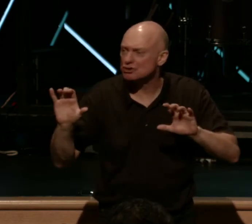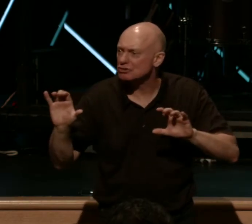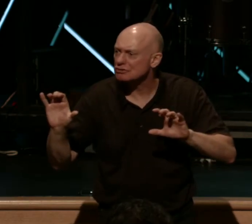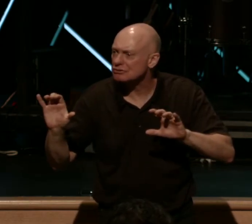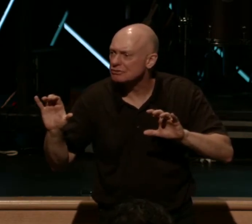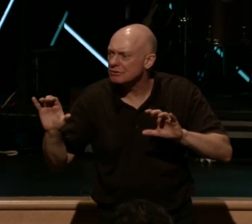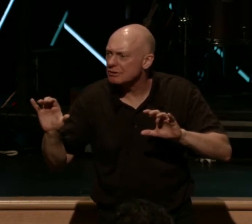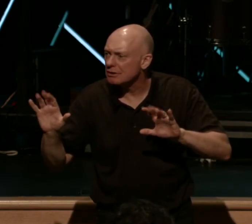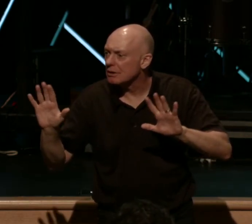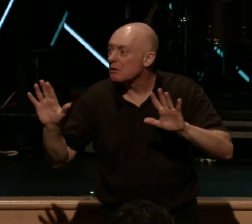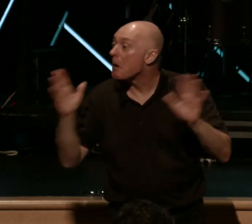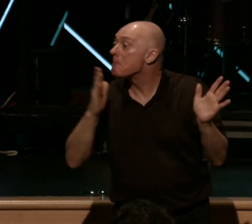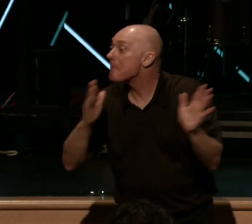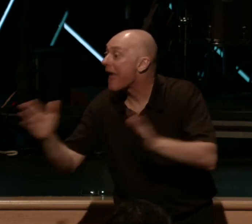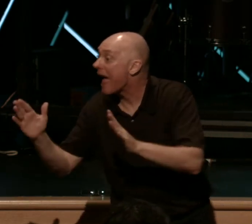Here's the plan of action. Very simple.